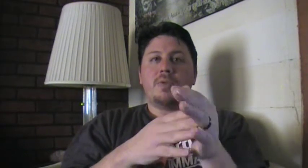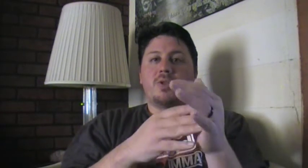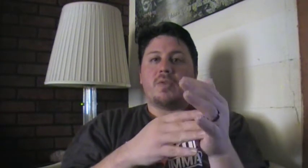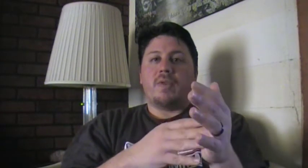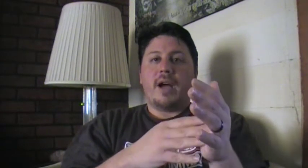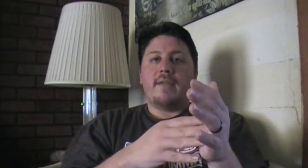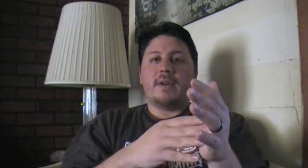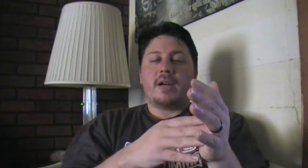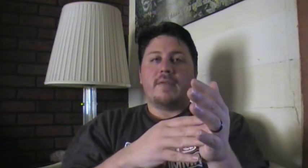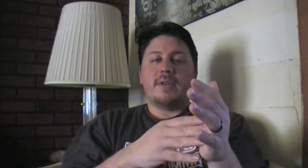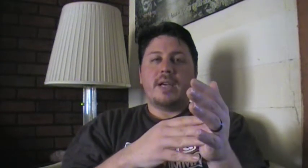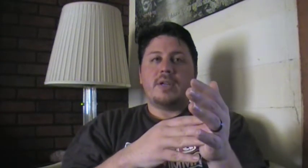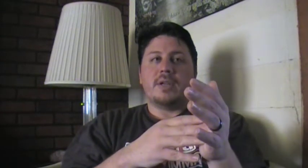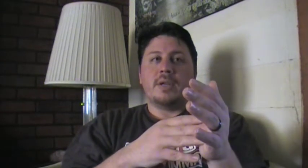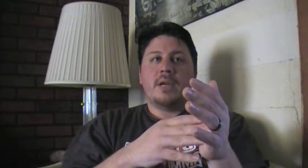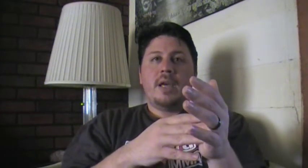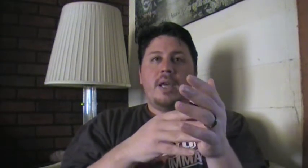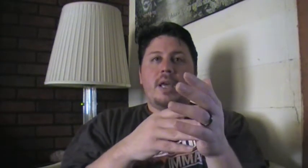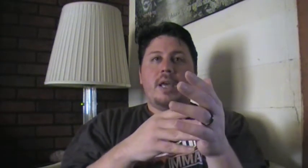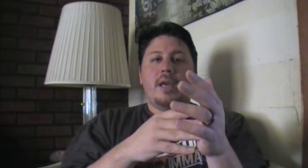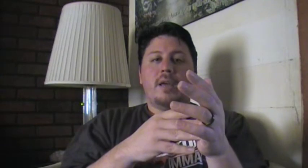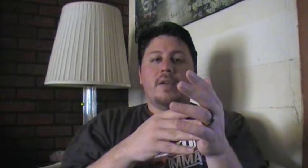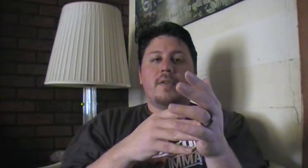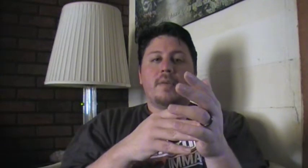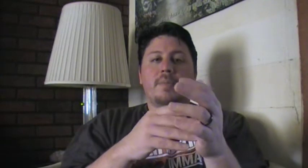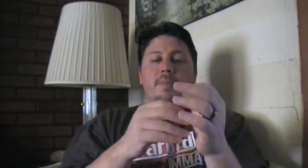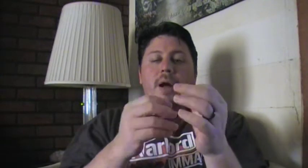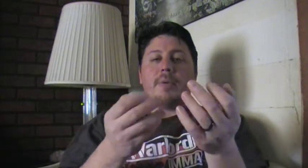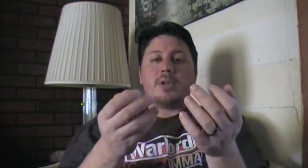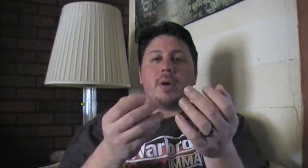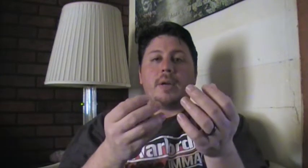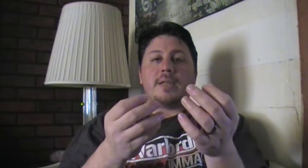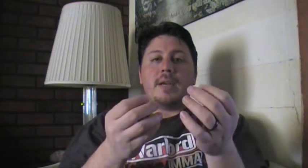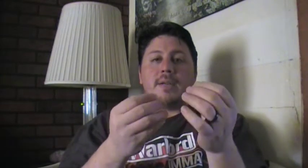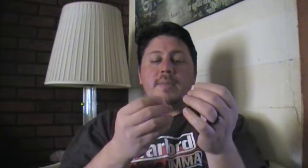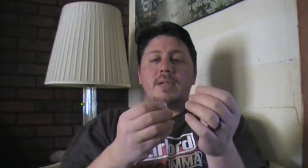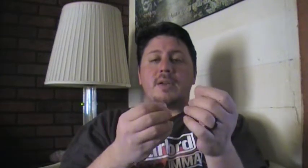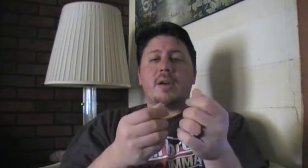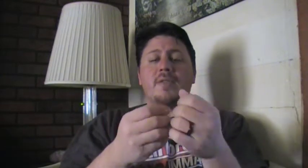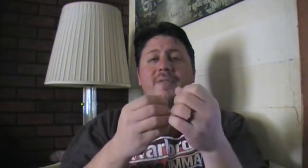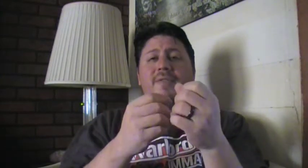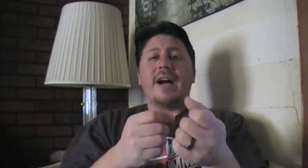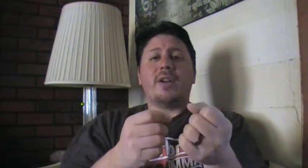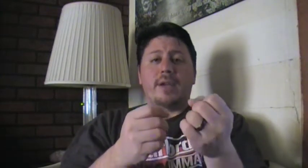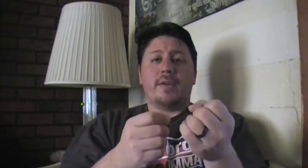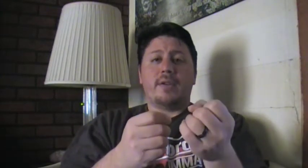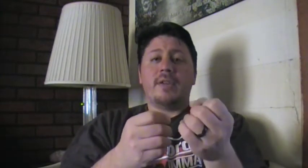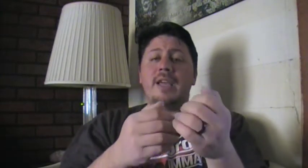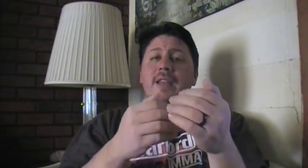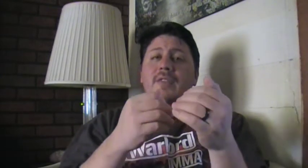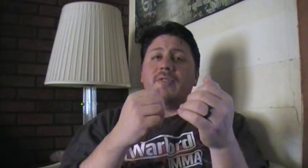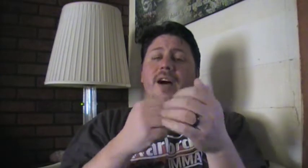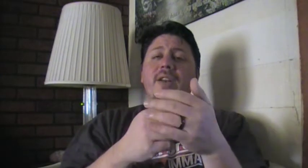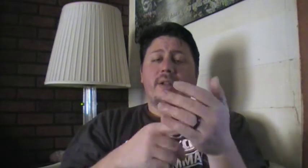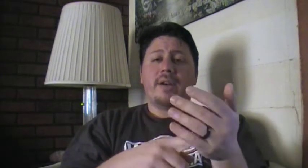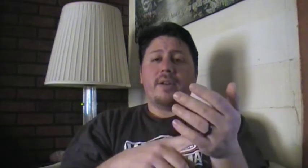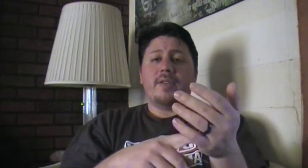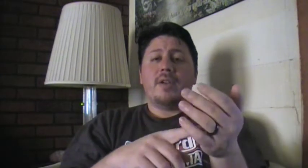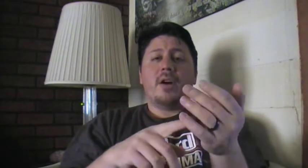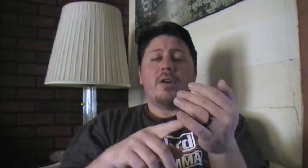survive a confrontation is proper targets. And some of these targets are vital areas. These vital areas are